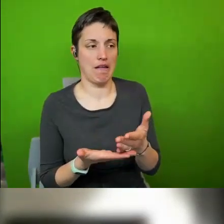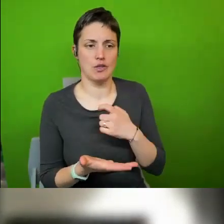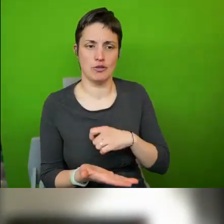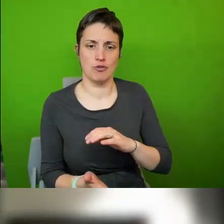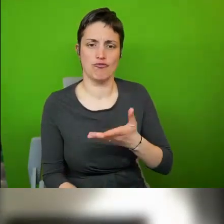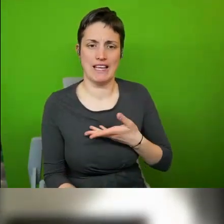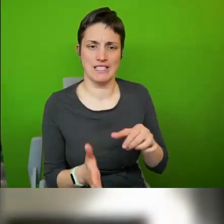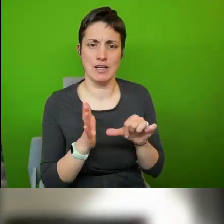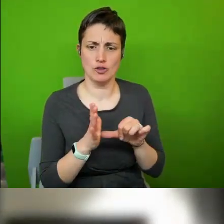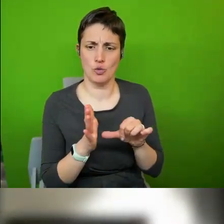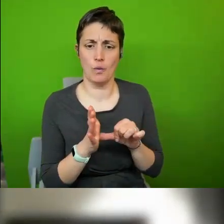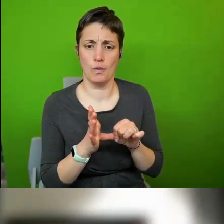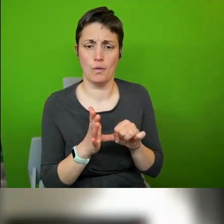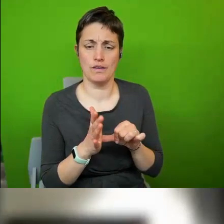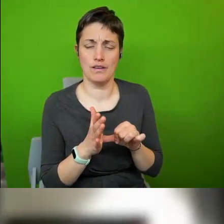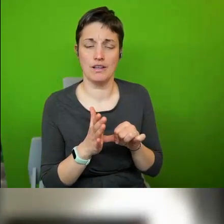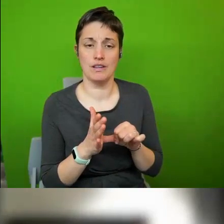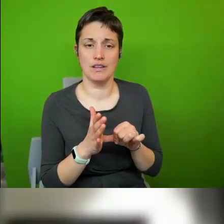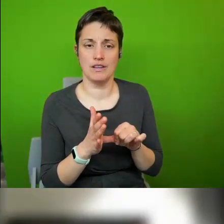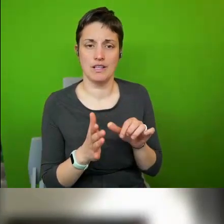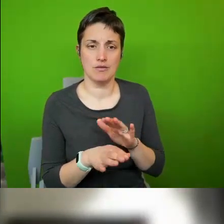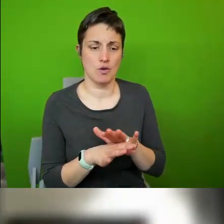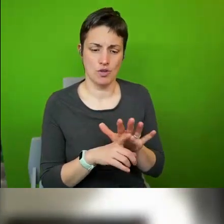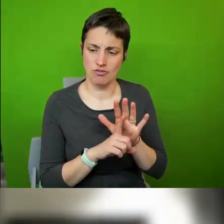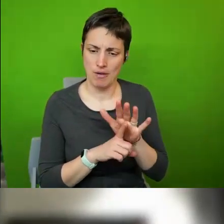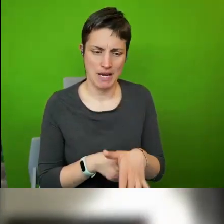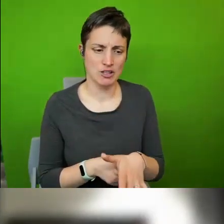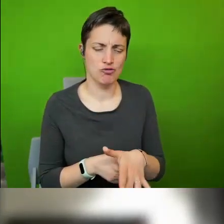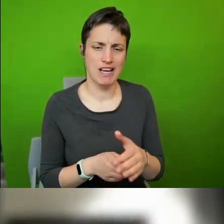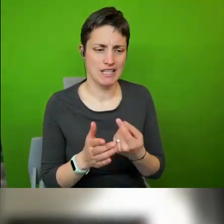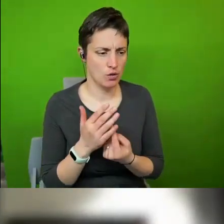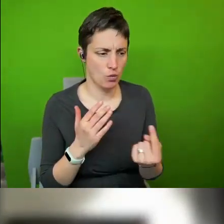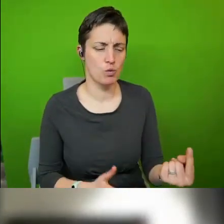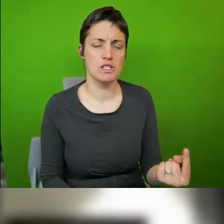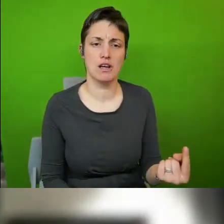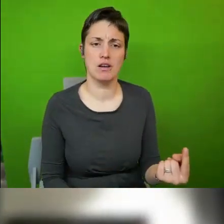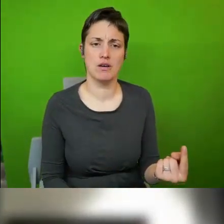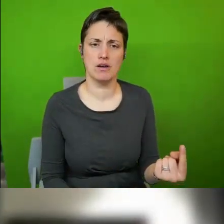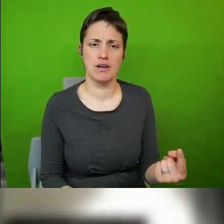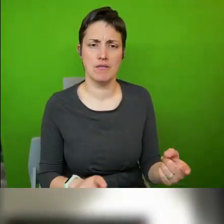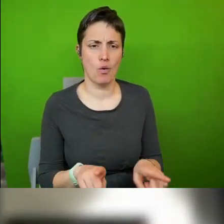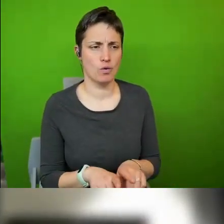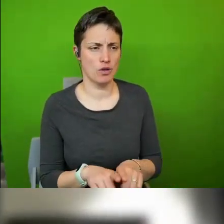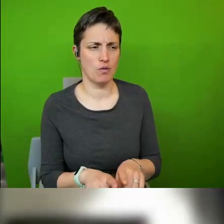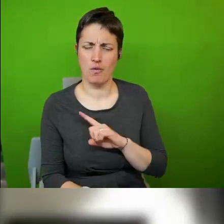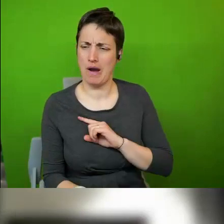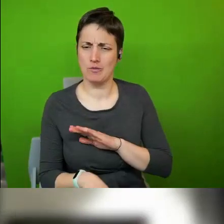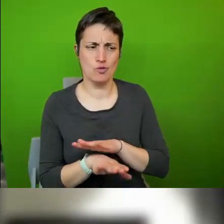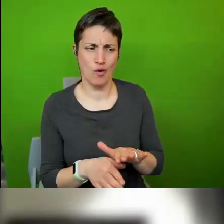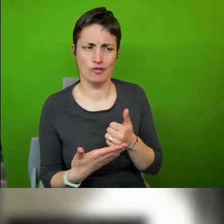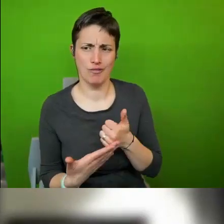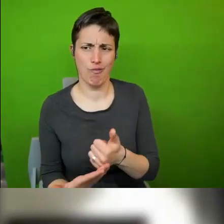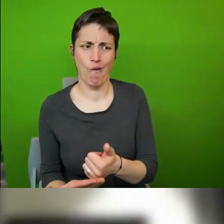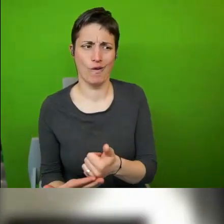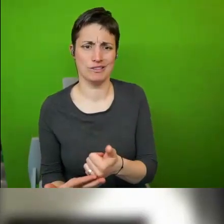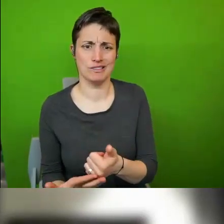that it's not it's not only discriminatory exclusion it's it's it's uh it's also why would you why would you not support uh